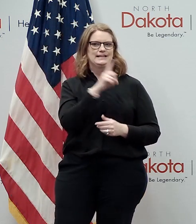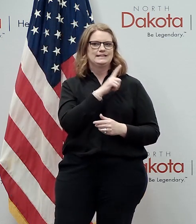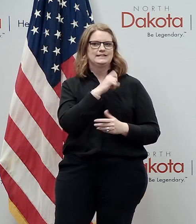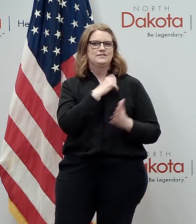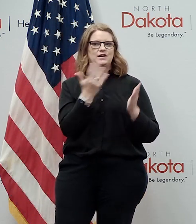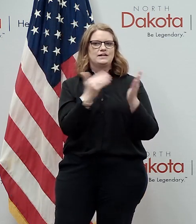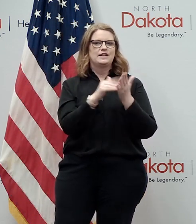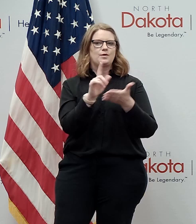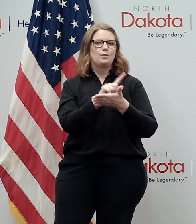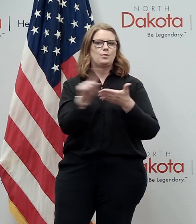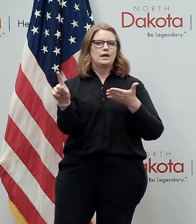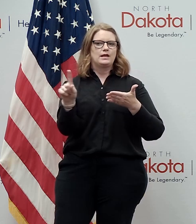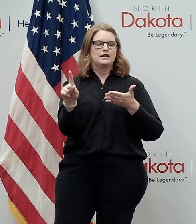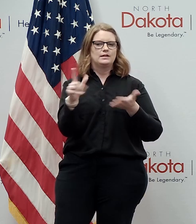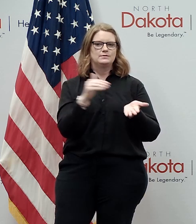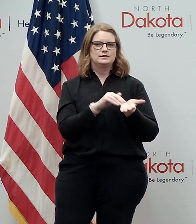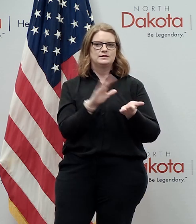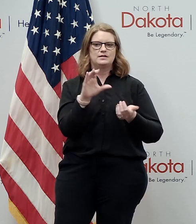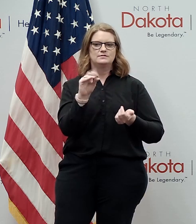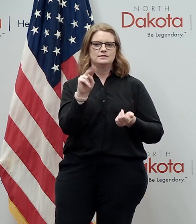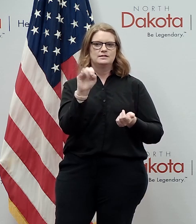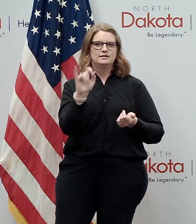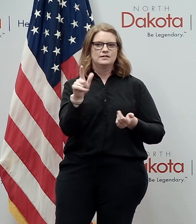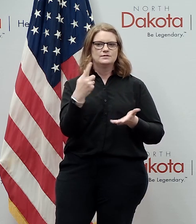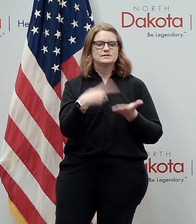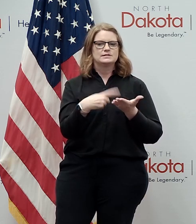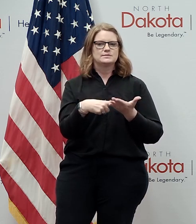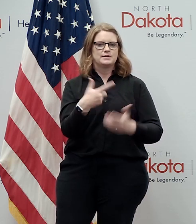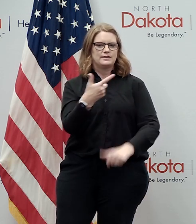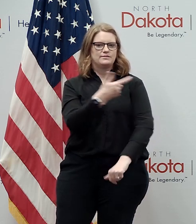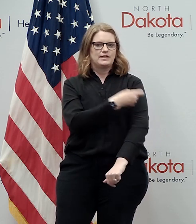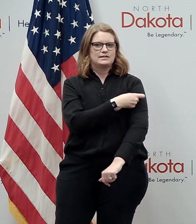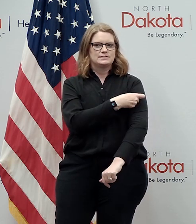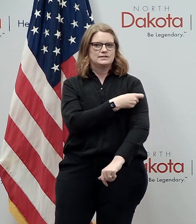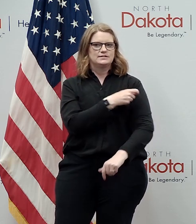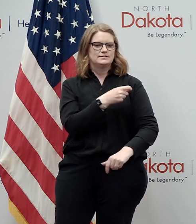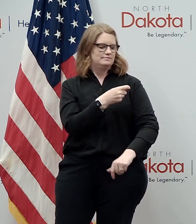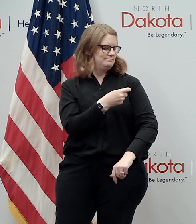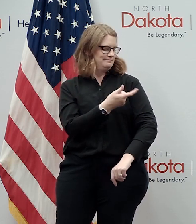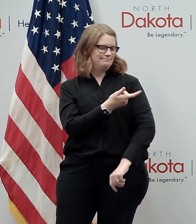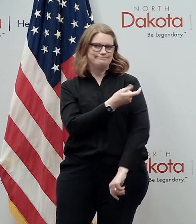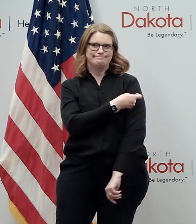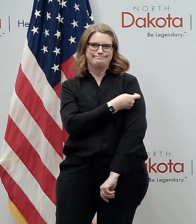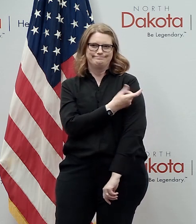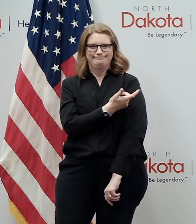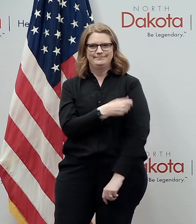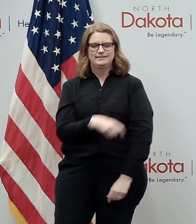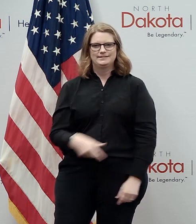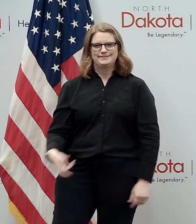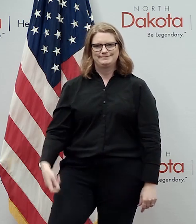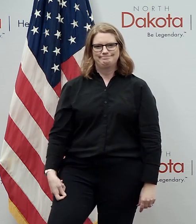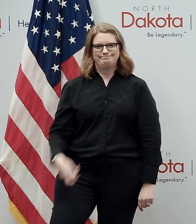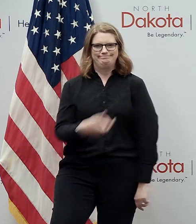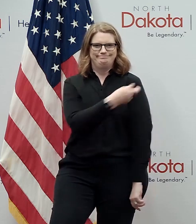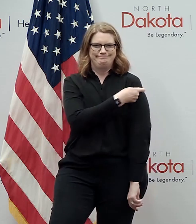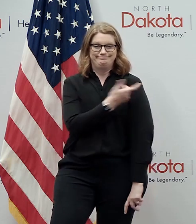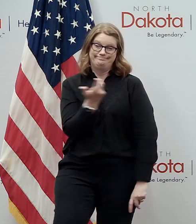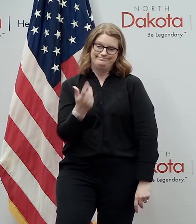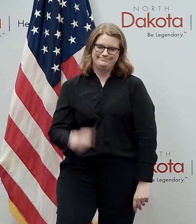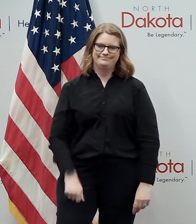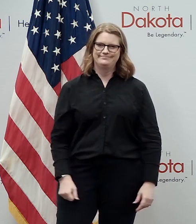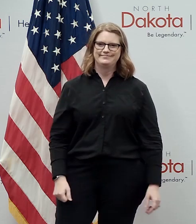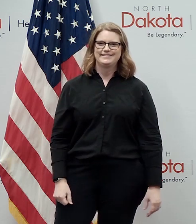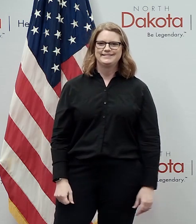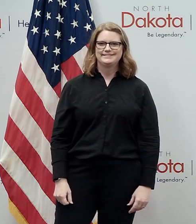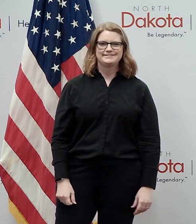another week, when Dr. Connell was talking about vaccinations, you gave that little thing where, yeah, that one, that's the one right there. The shot in the